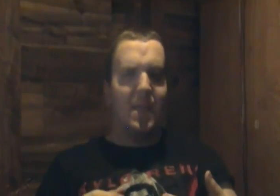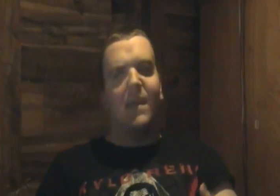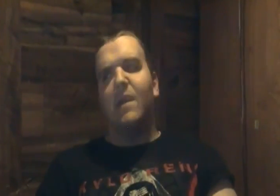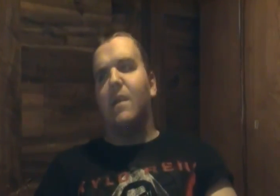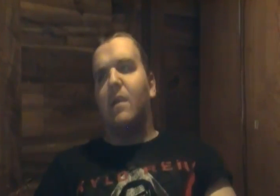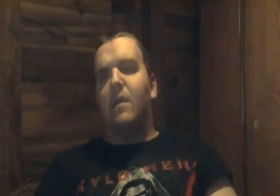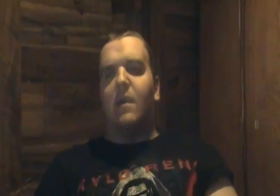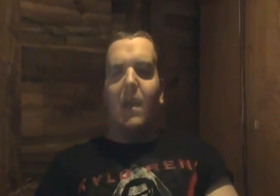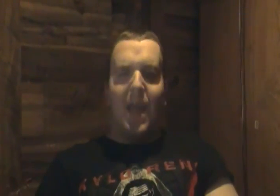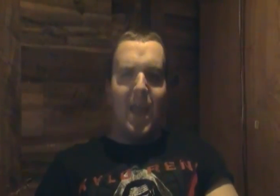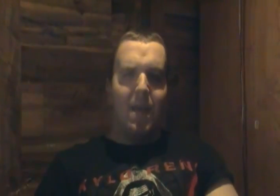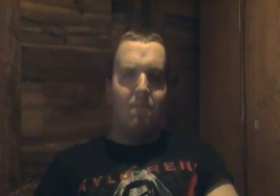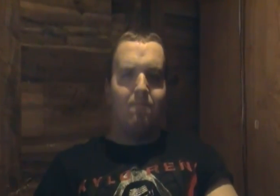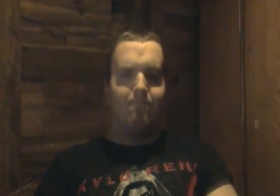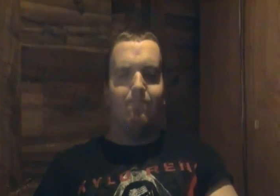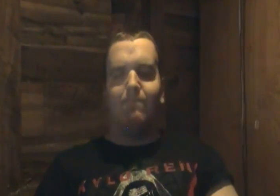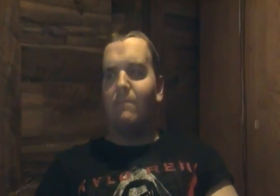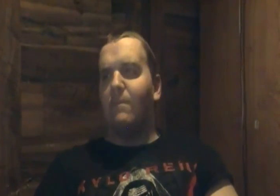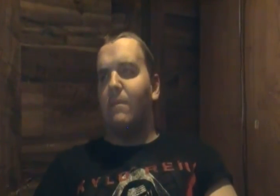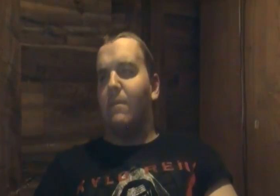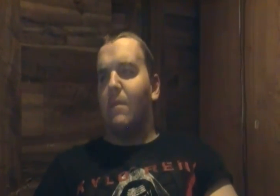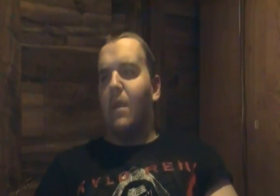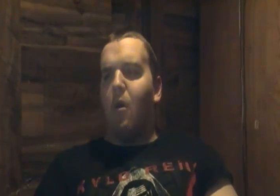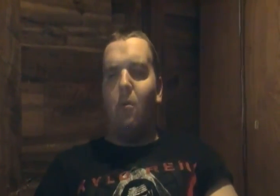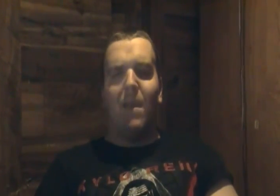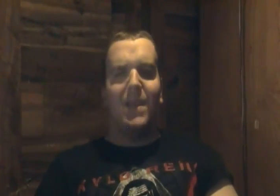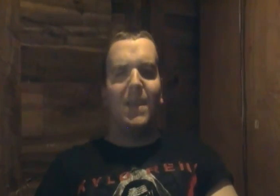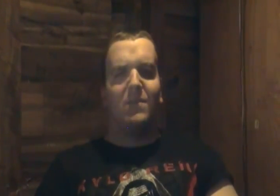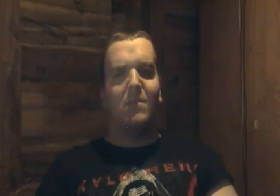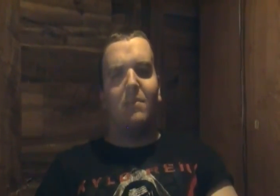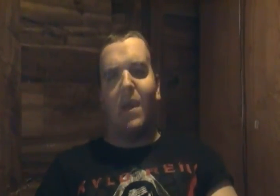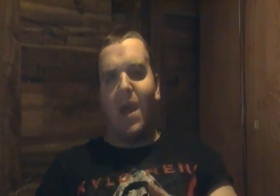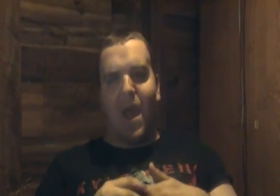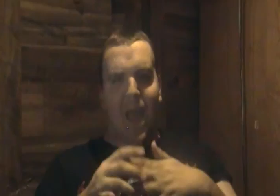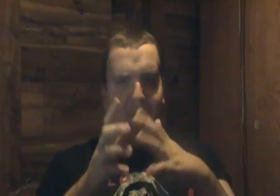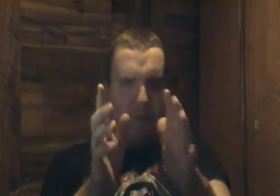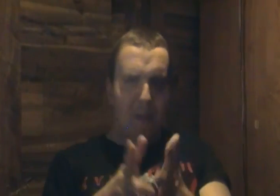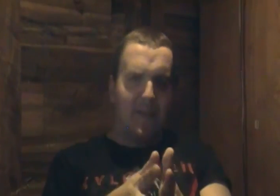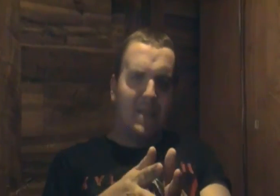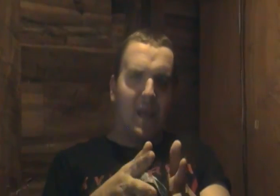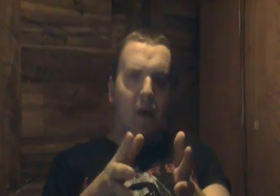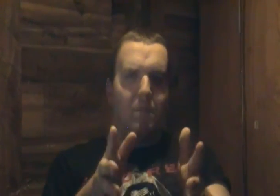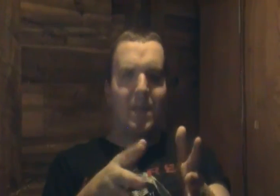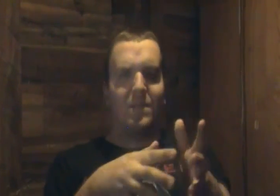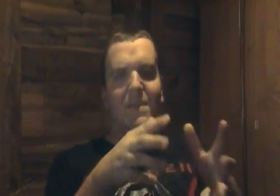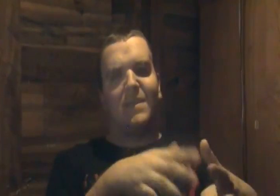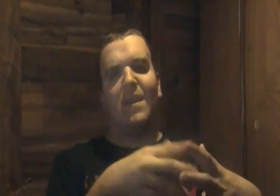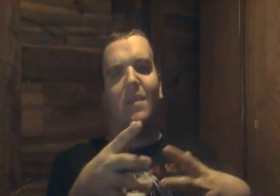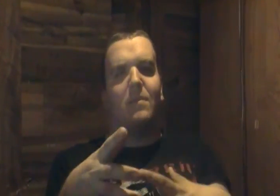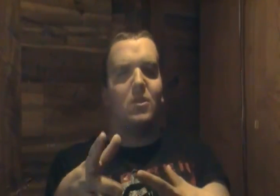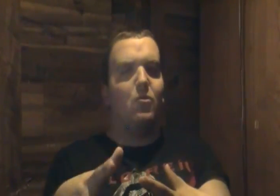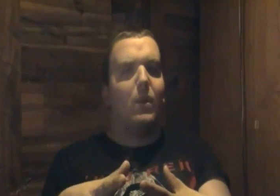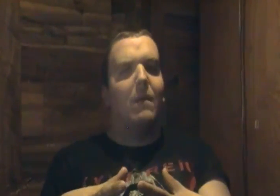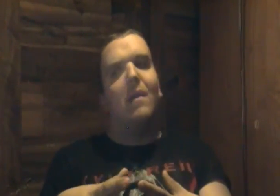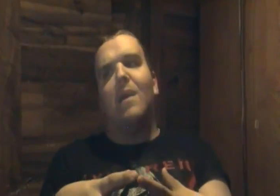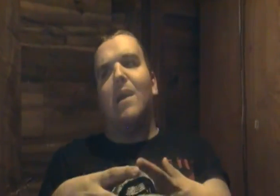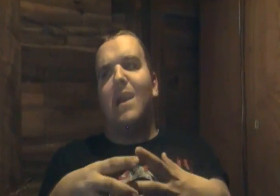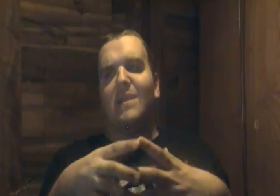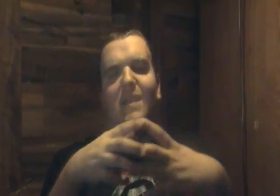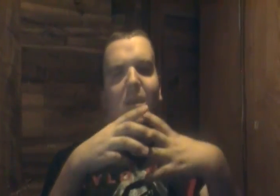and Olmeg tells them as Olmeg um tells is telling the story he's